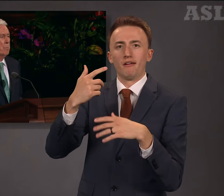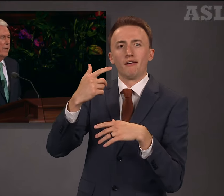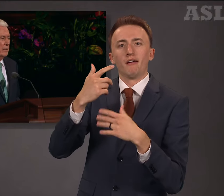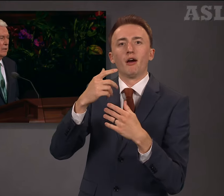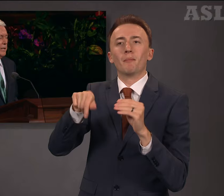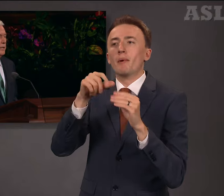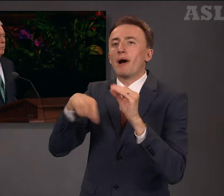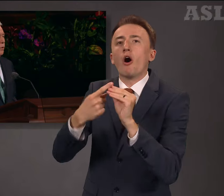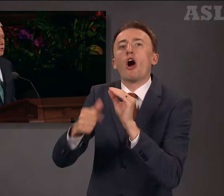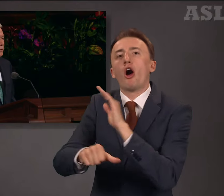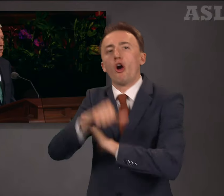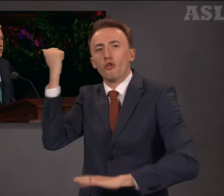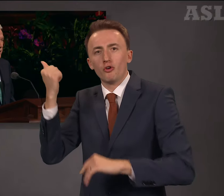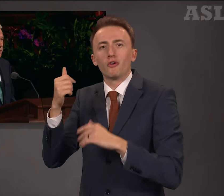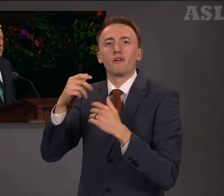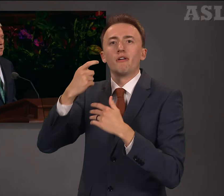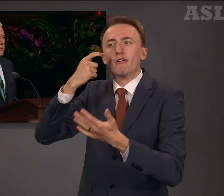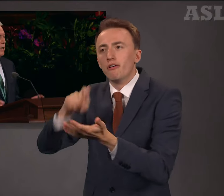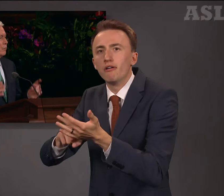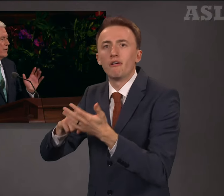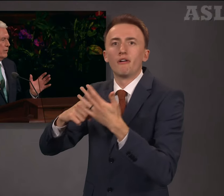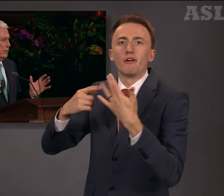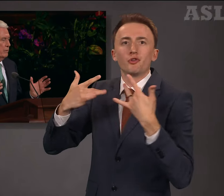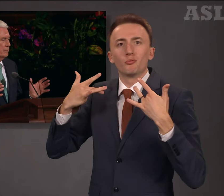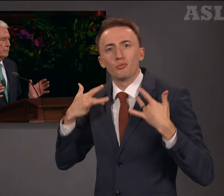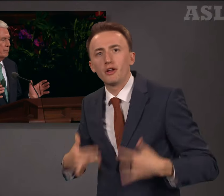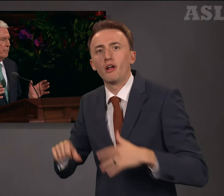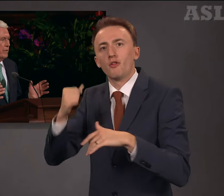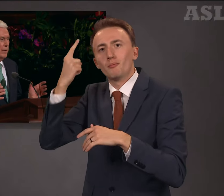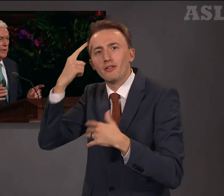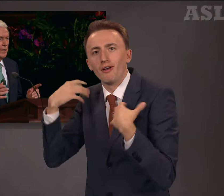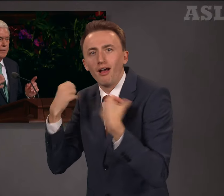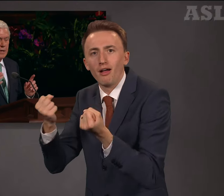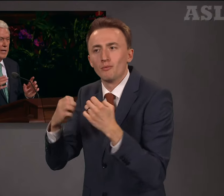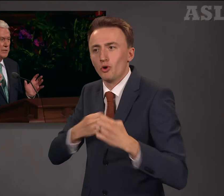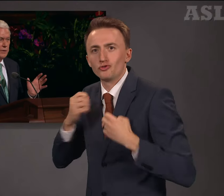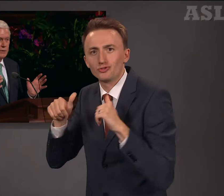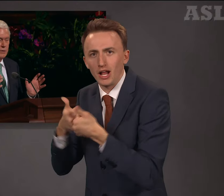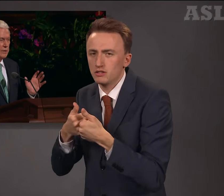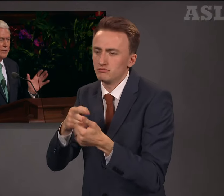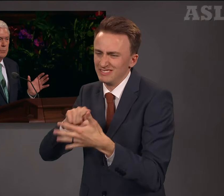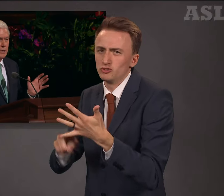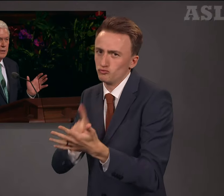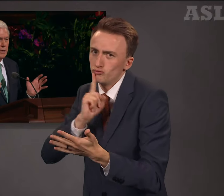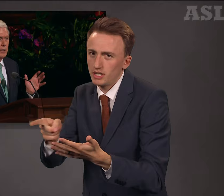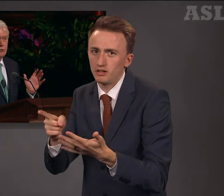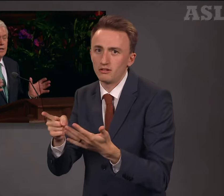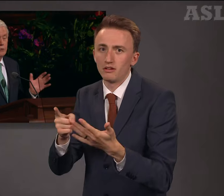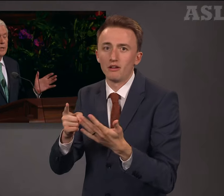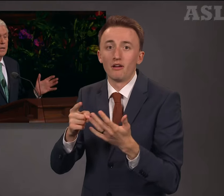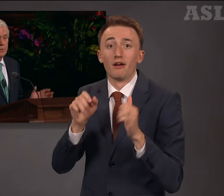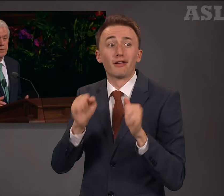mental and emotional challenges are real. And the answer is not simply, try to be heavier.